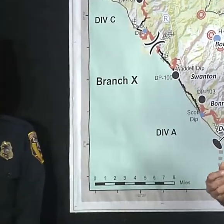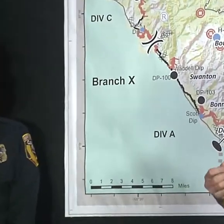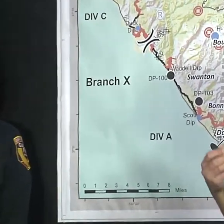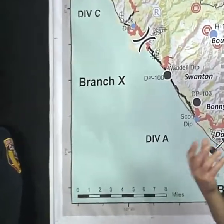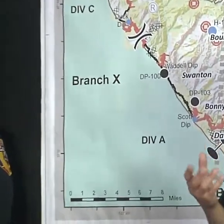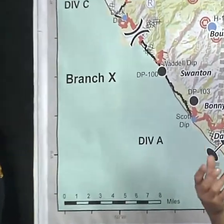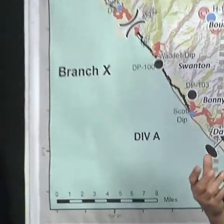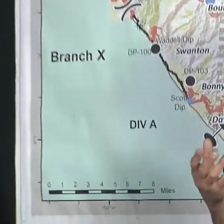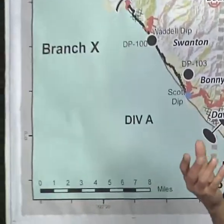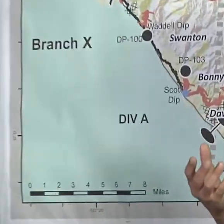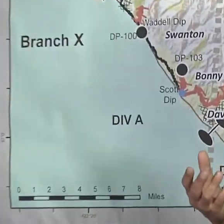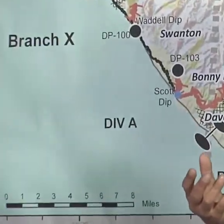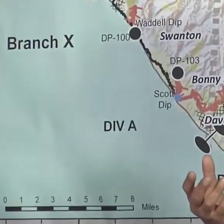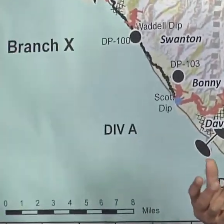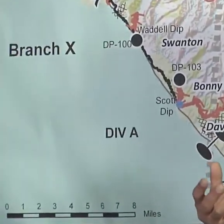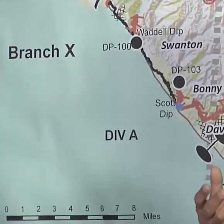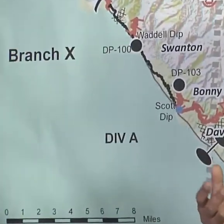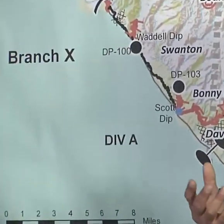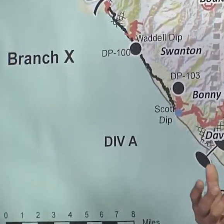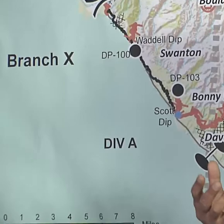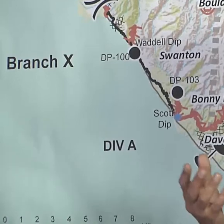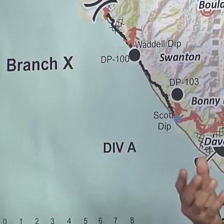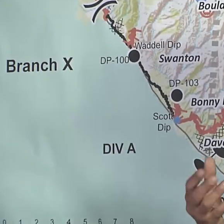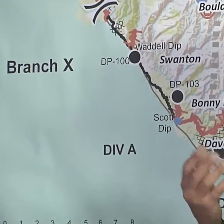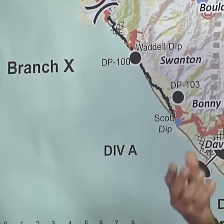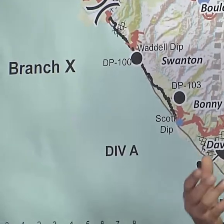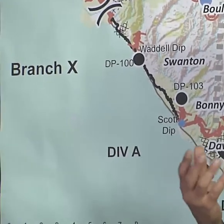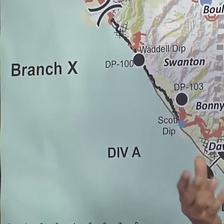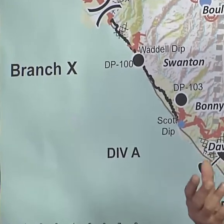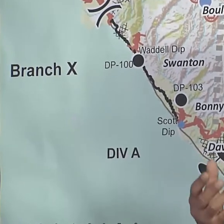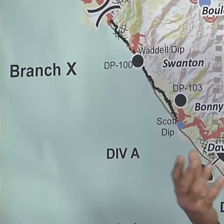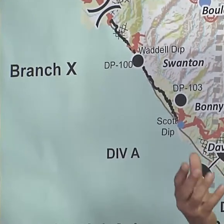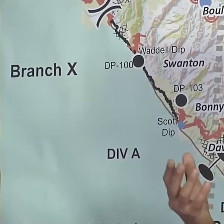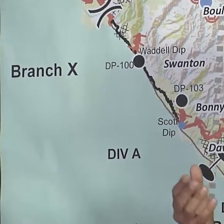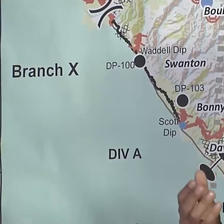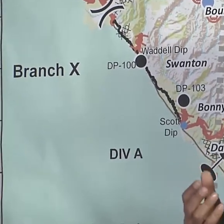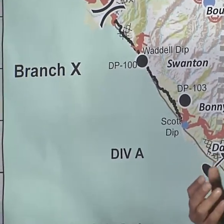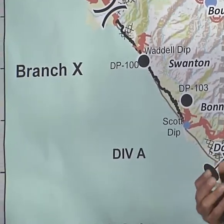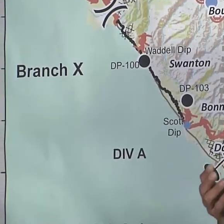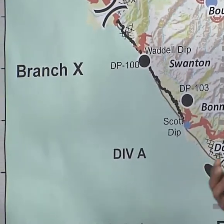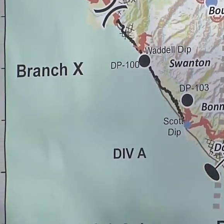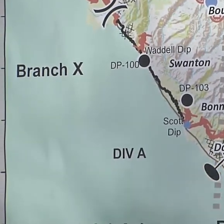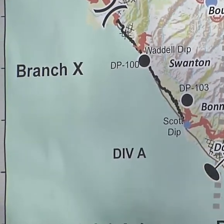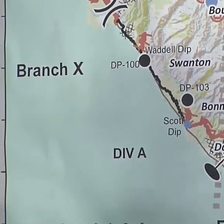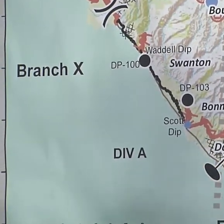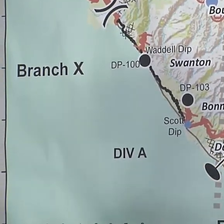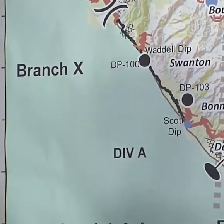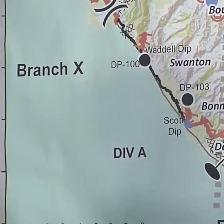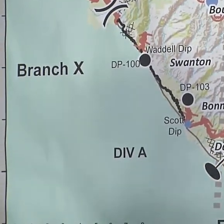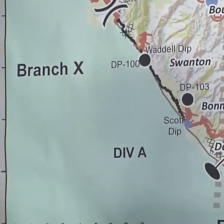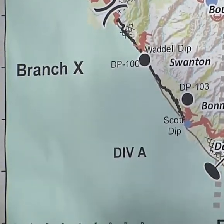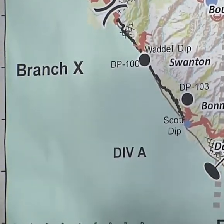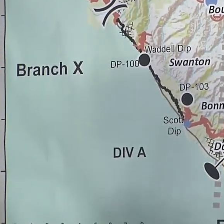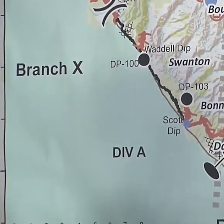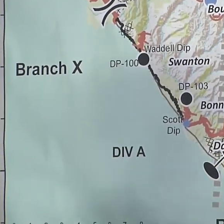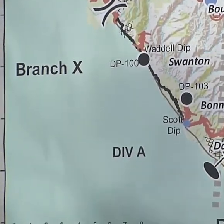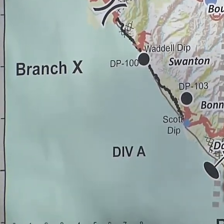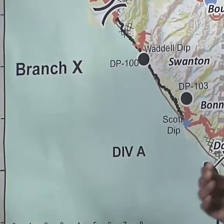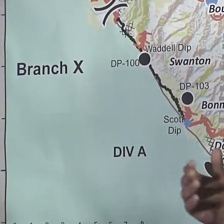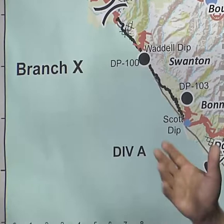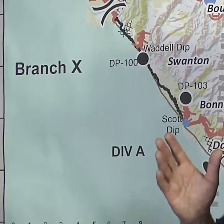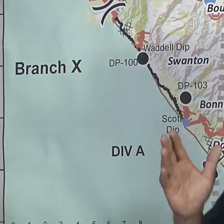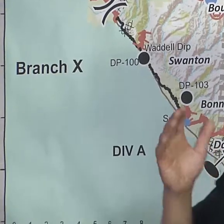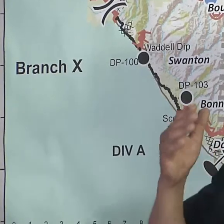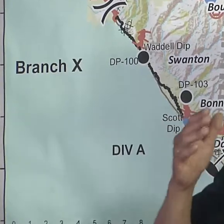our infrastructure, looking at re-energizing that with power here, with it today, if not sooner. And then again,